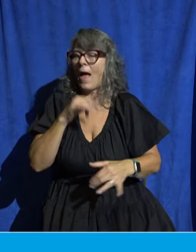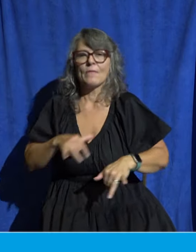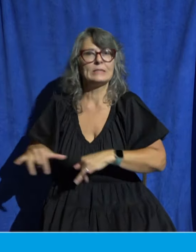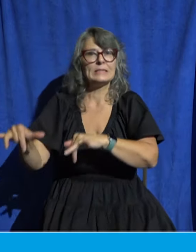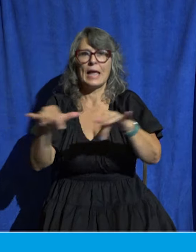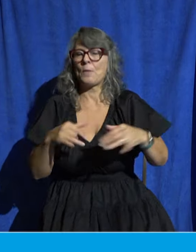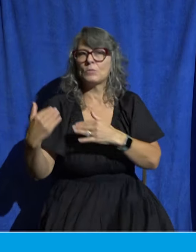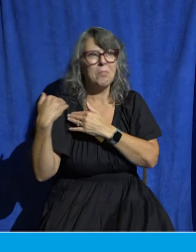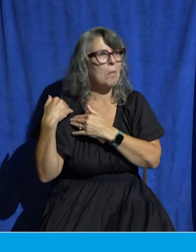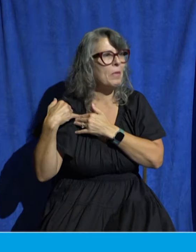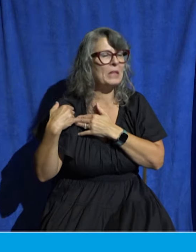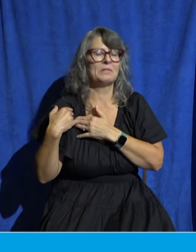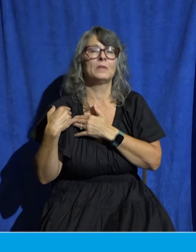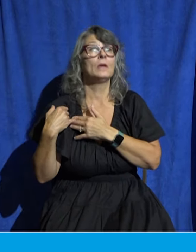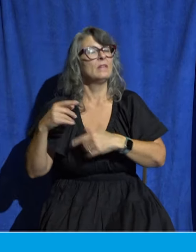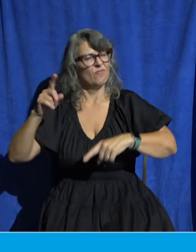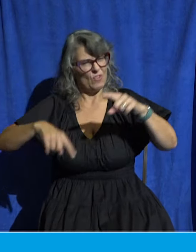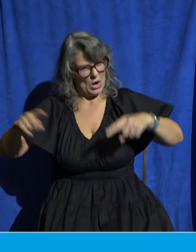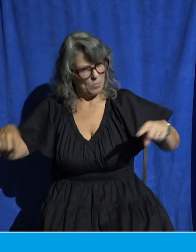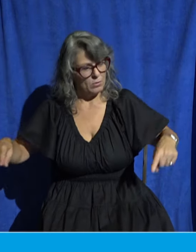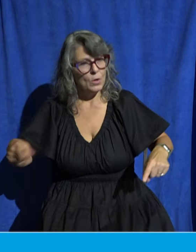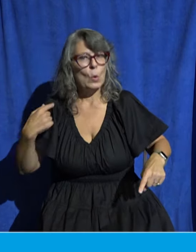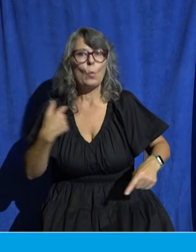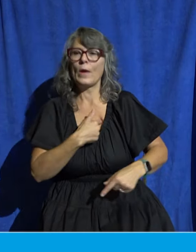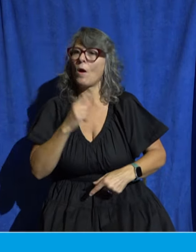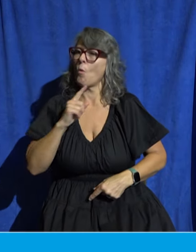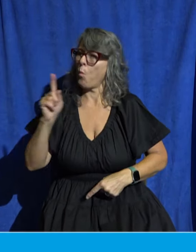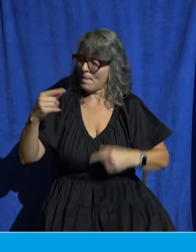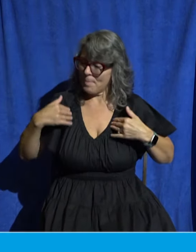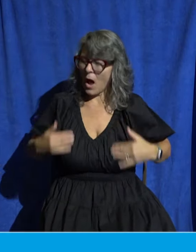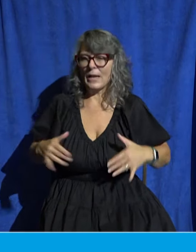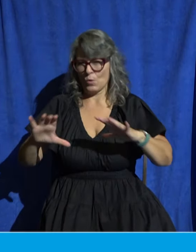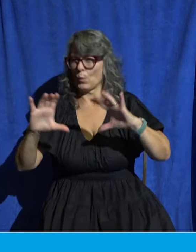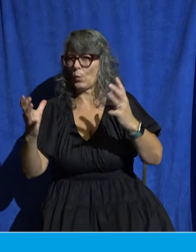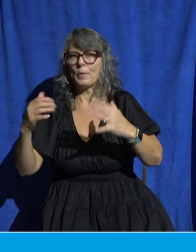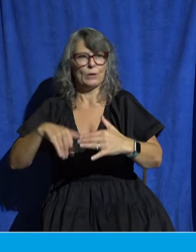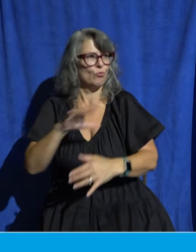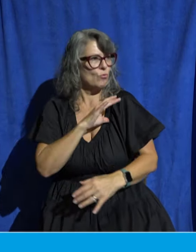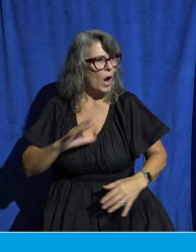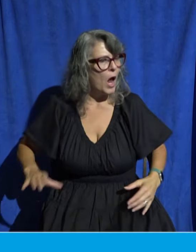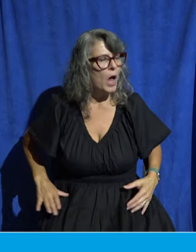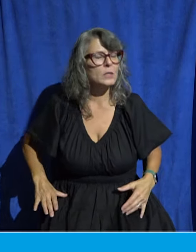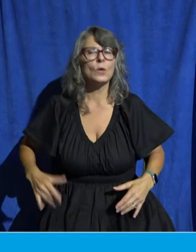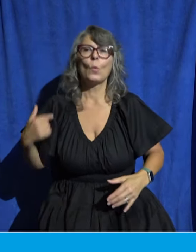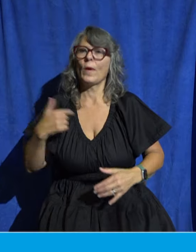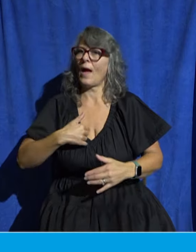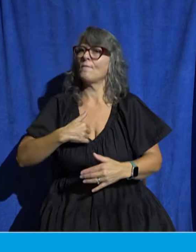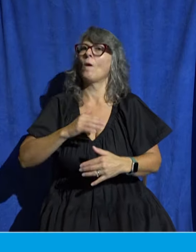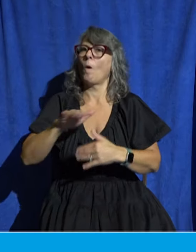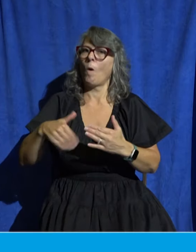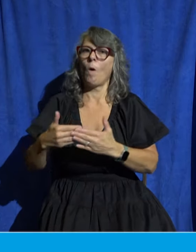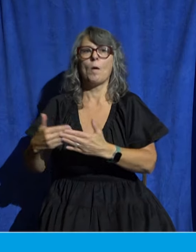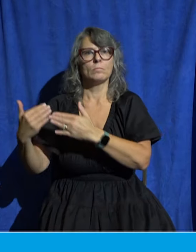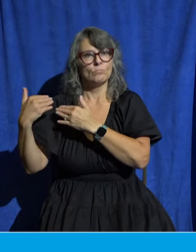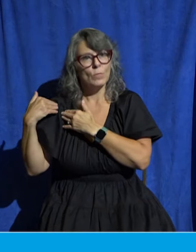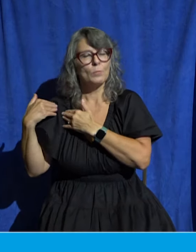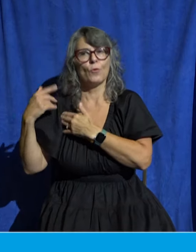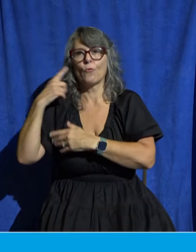are one body in Christ and individually members of one another. Having gifts that differ according to the grace